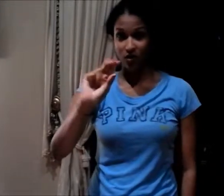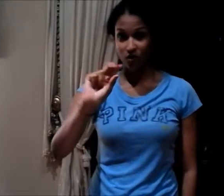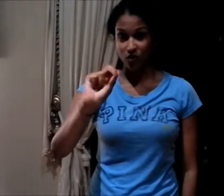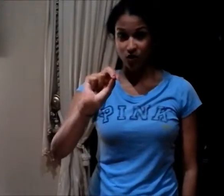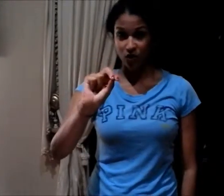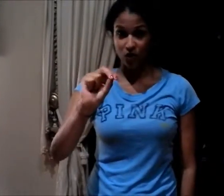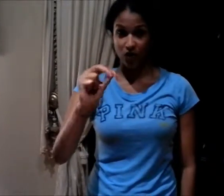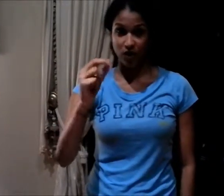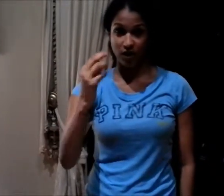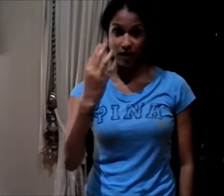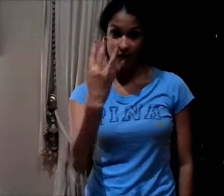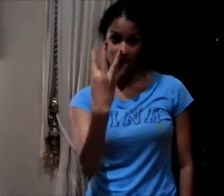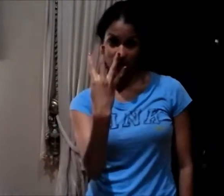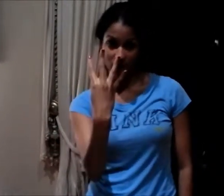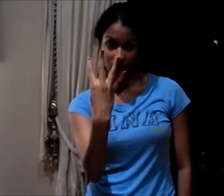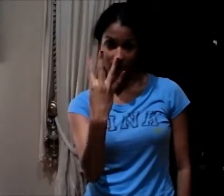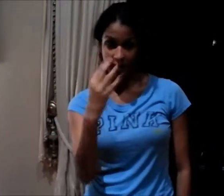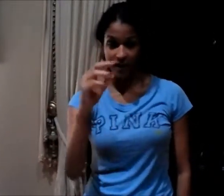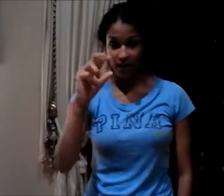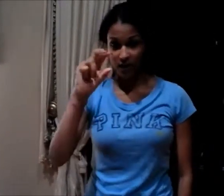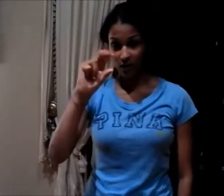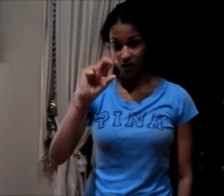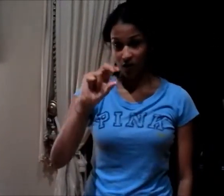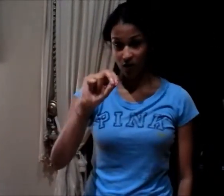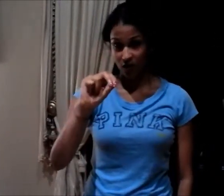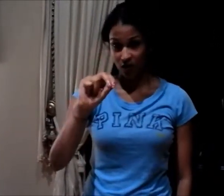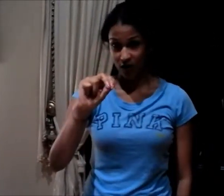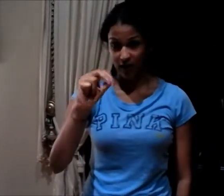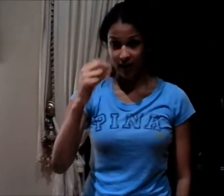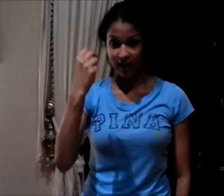34, 35,